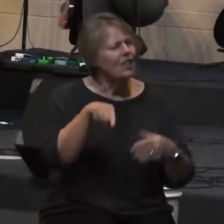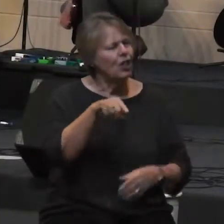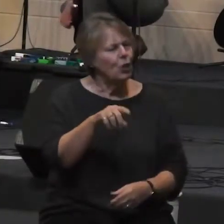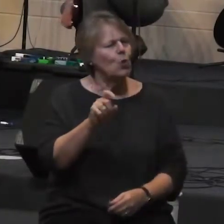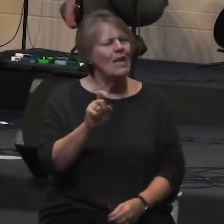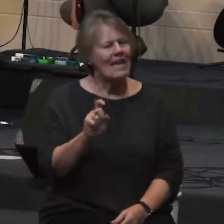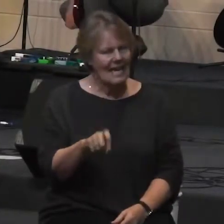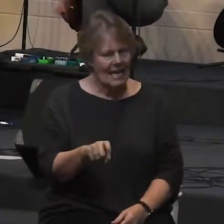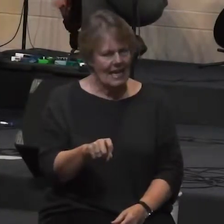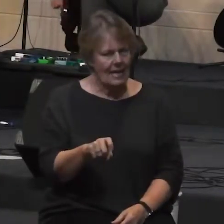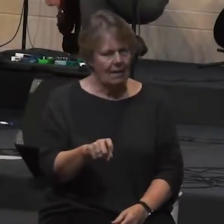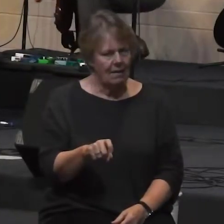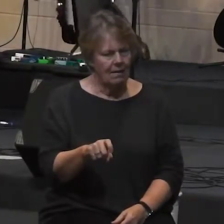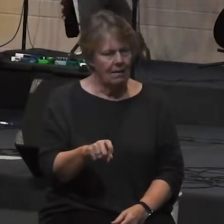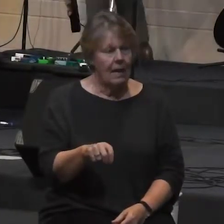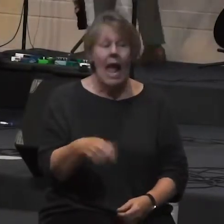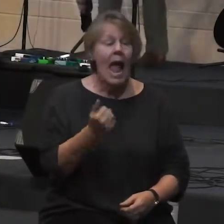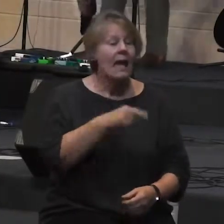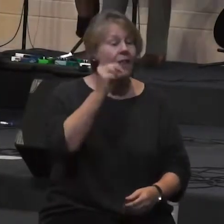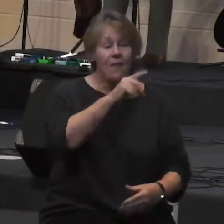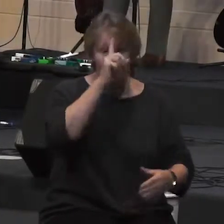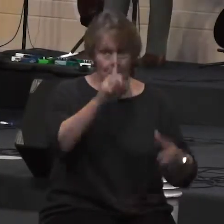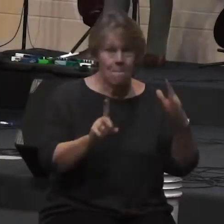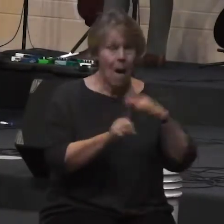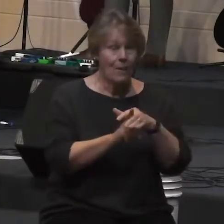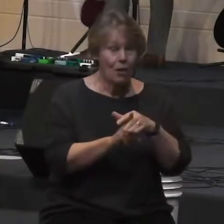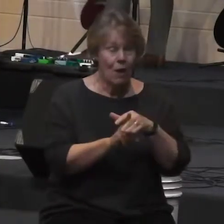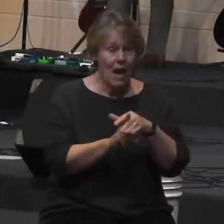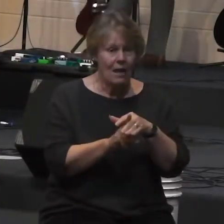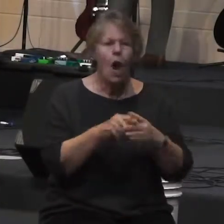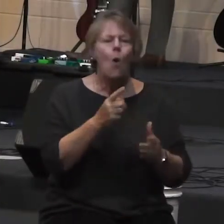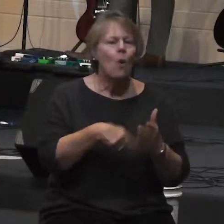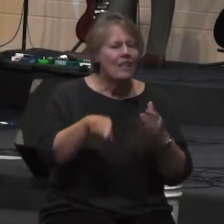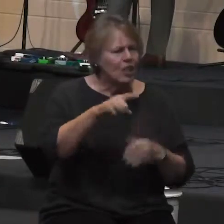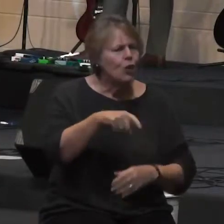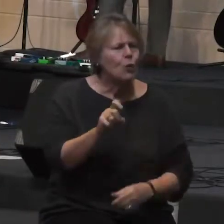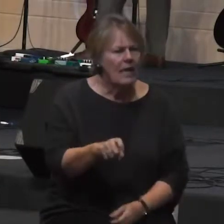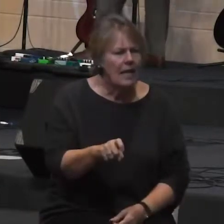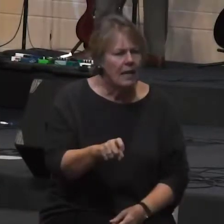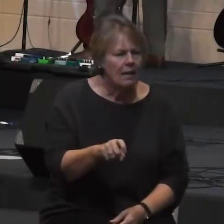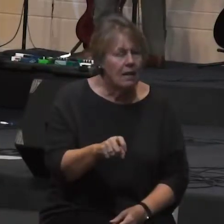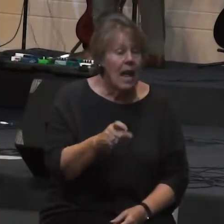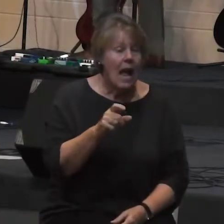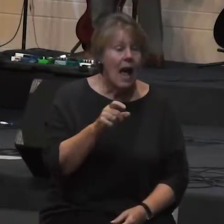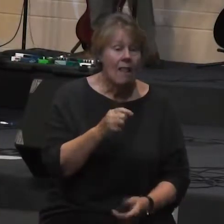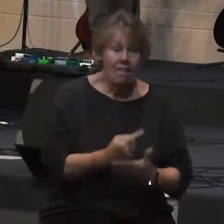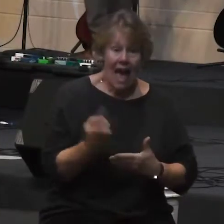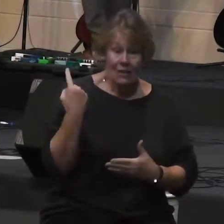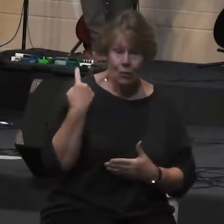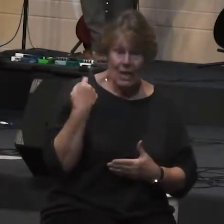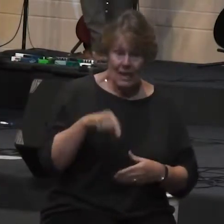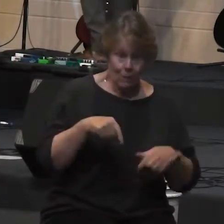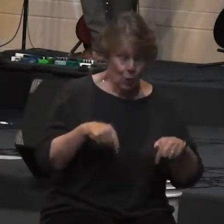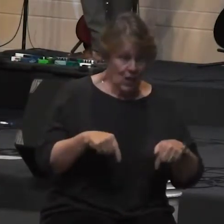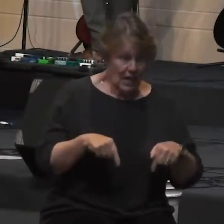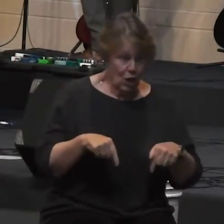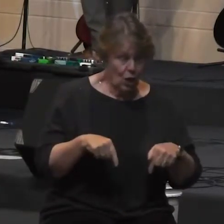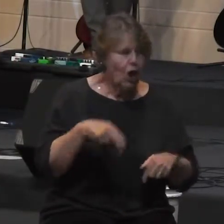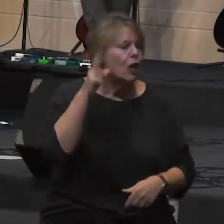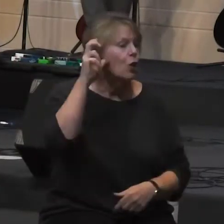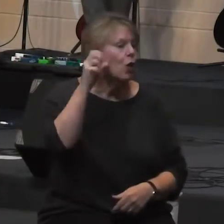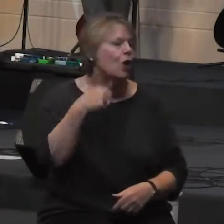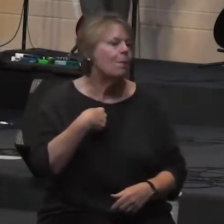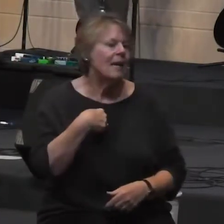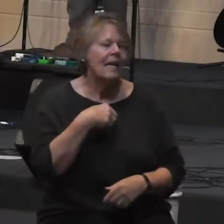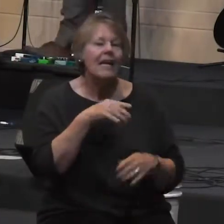If an answer comes to mind, write it down right now on the paper. What do you need? If you were here last week, you heard me talk about a ski